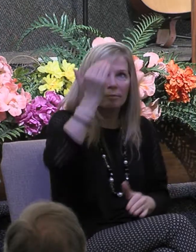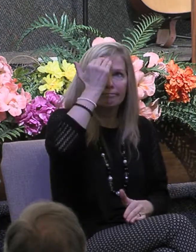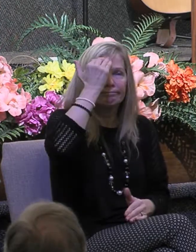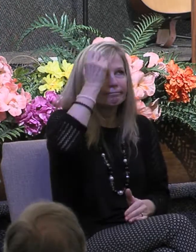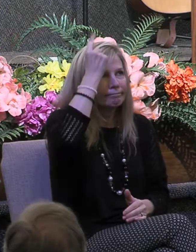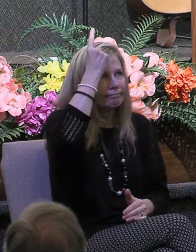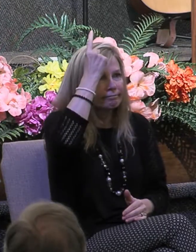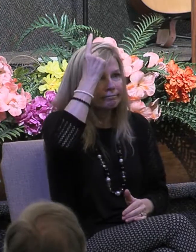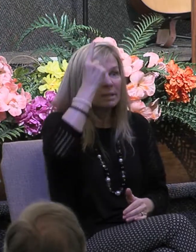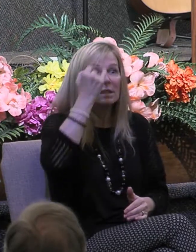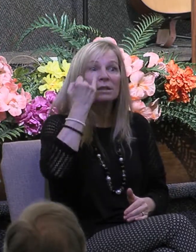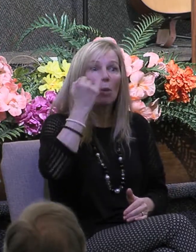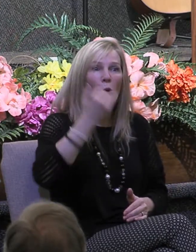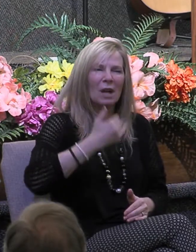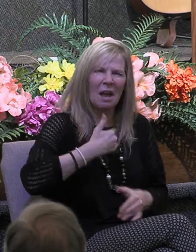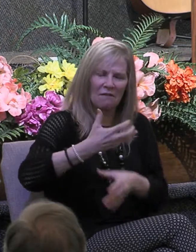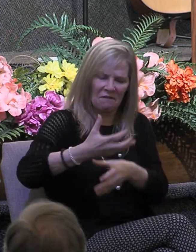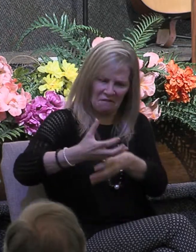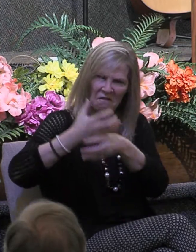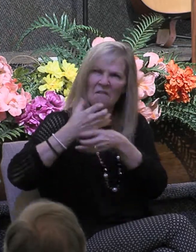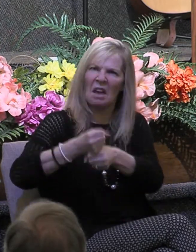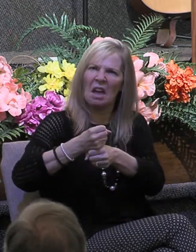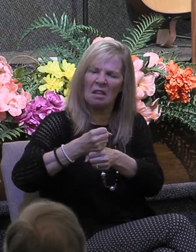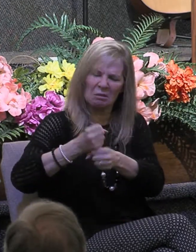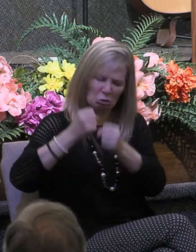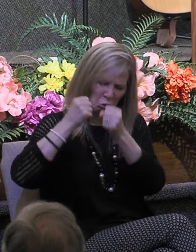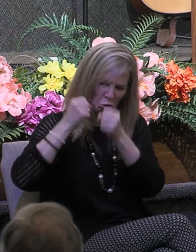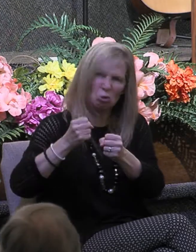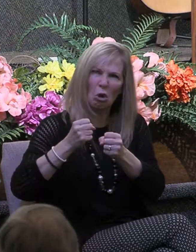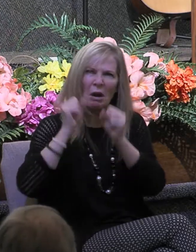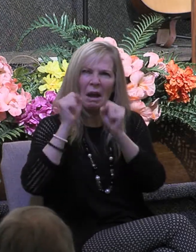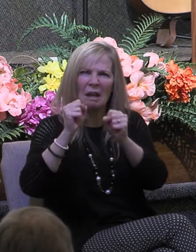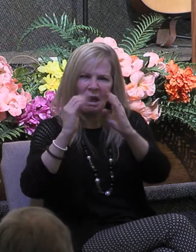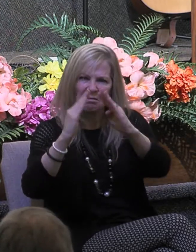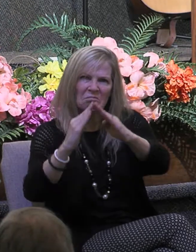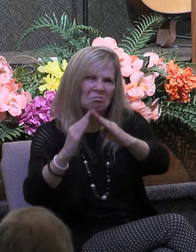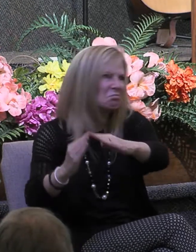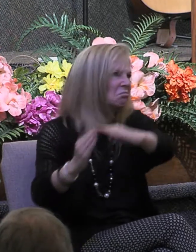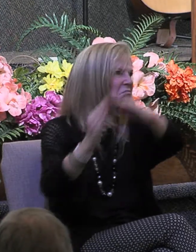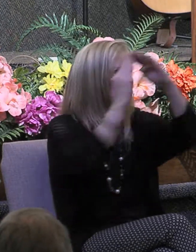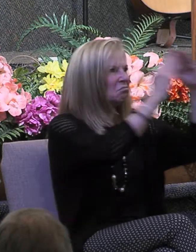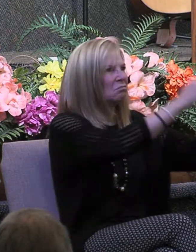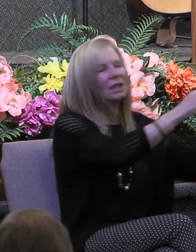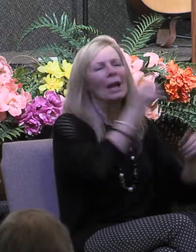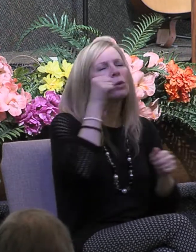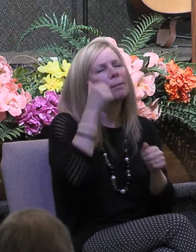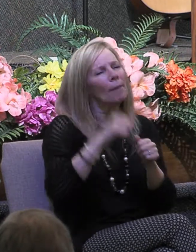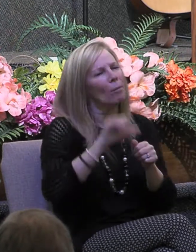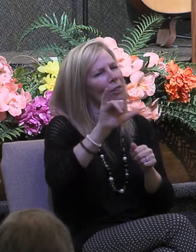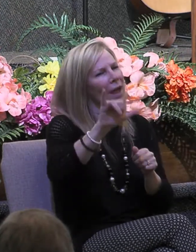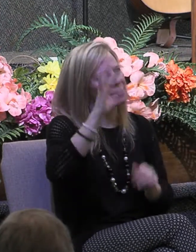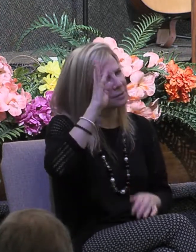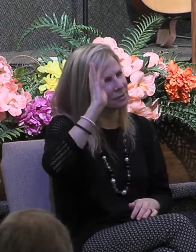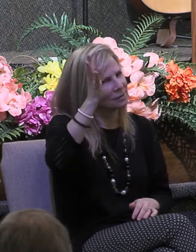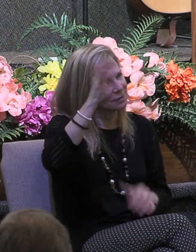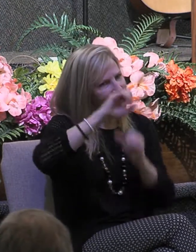let's just stop there once again Paul is using I remind you this is hyperbole he's imagining now